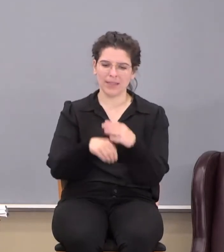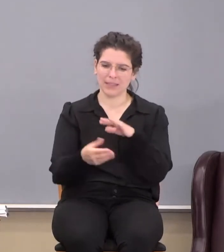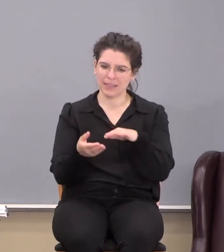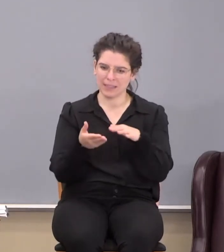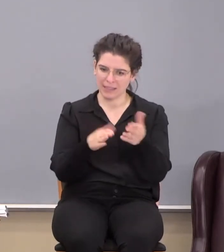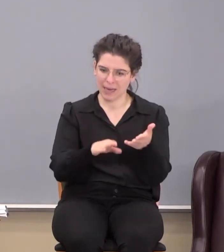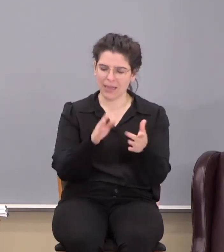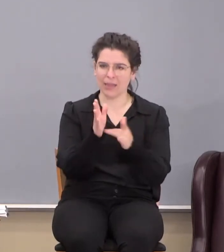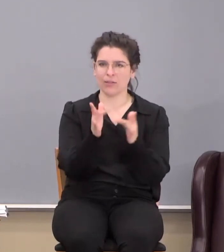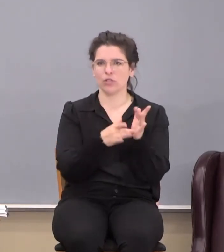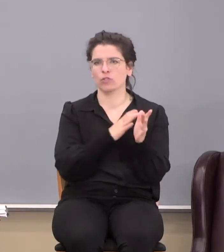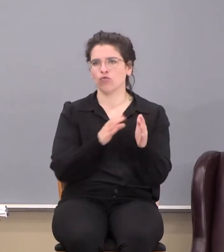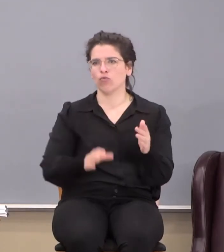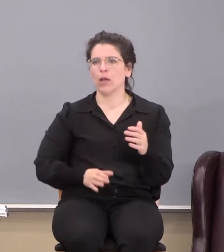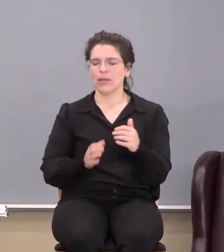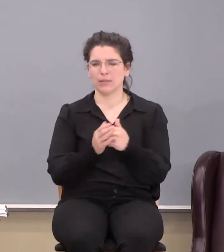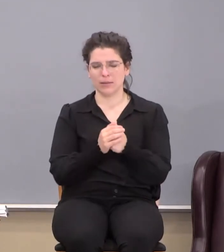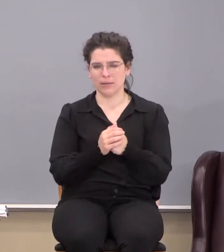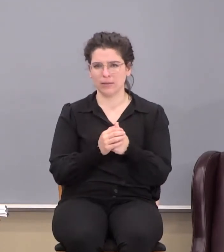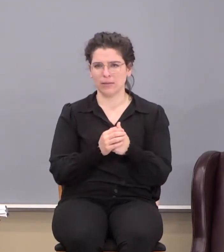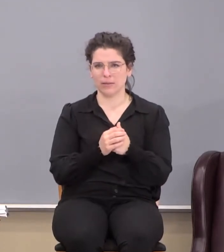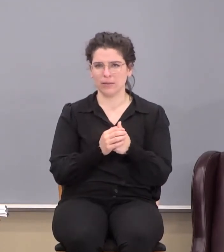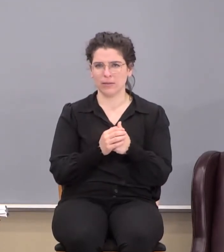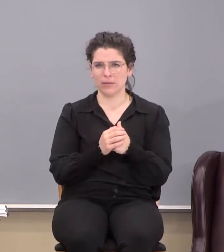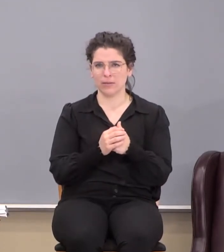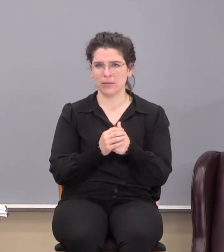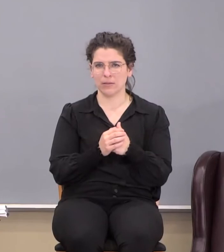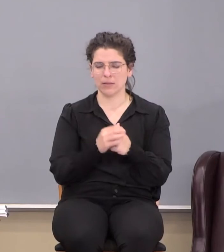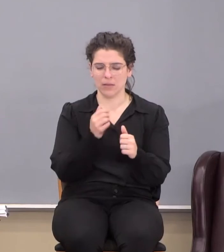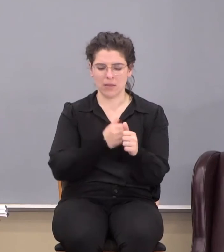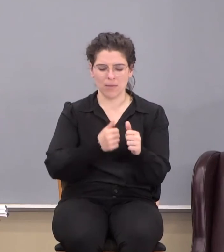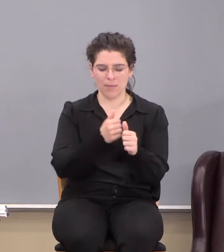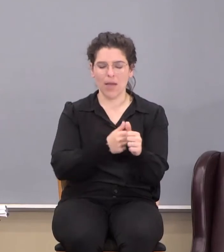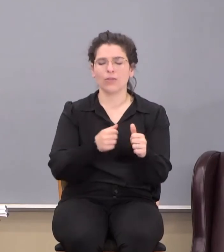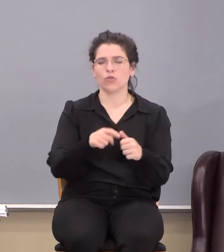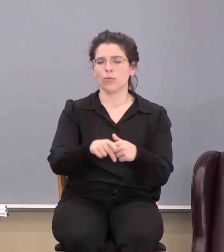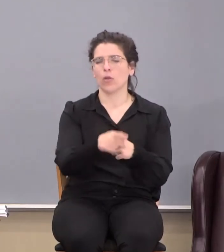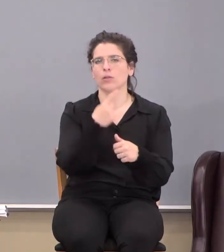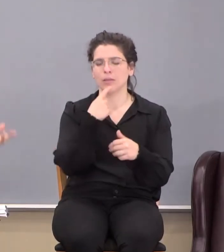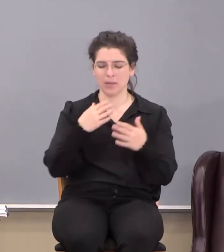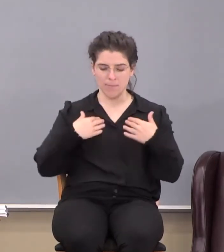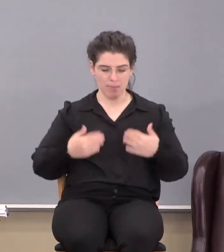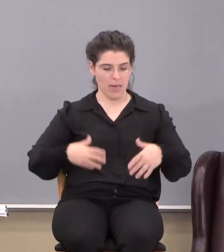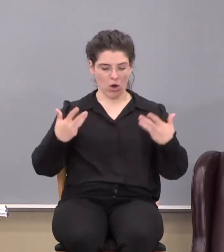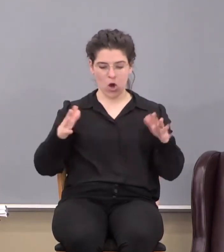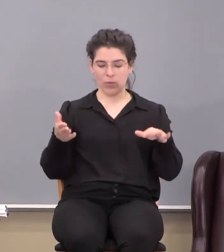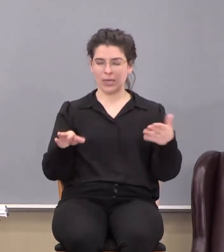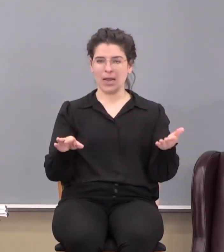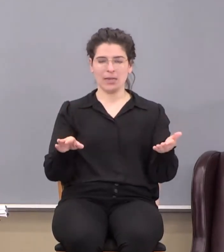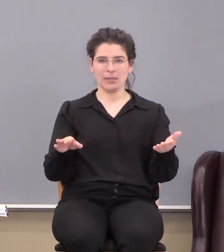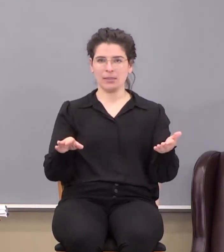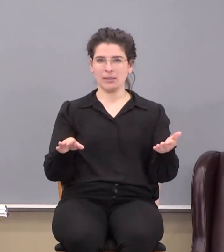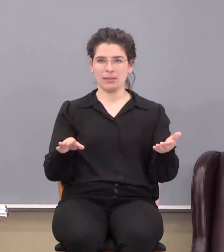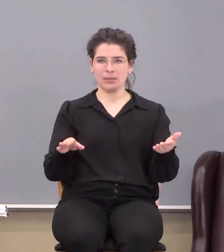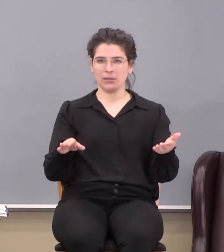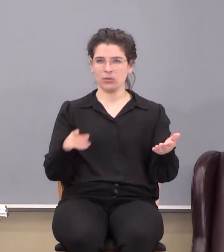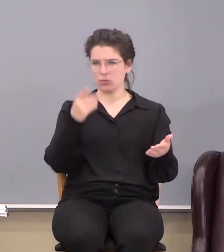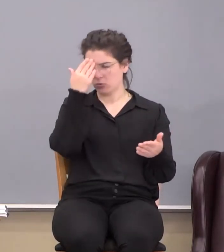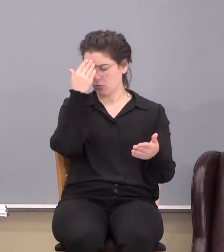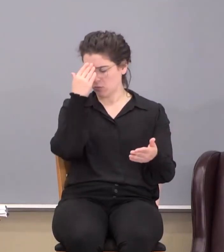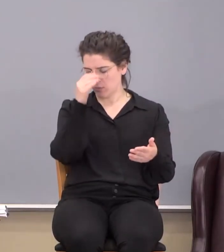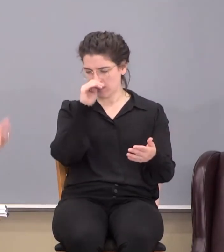death of Jesus Christ. The apostle Paul says, the body's already dead. You know,